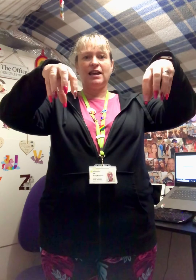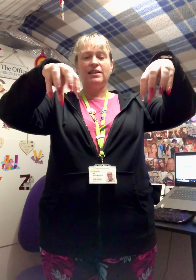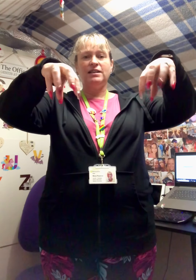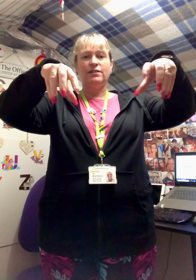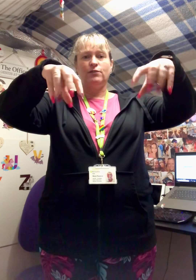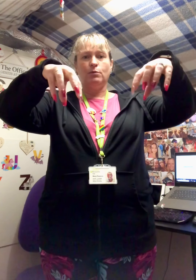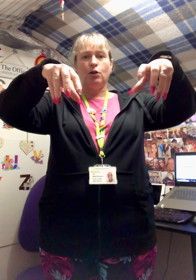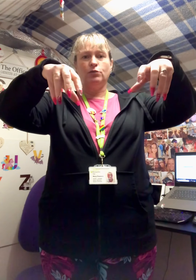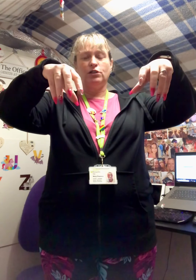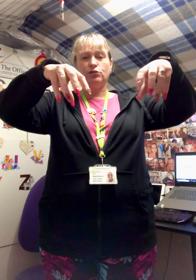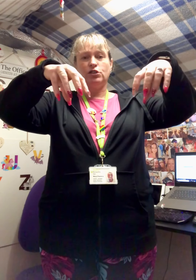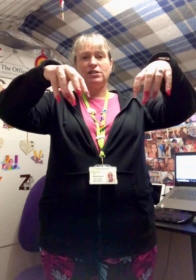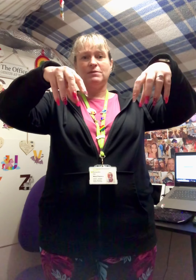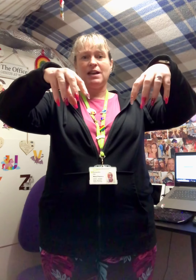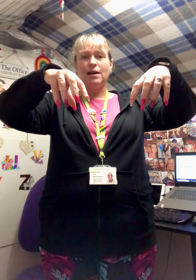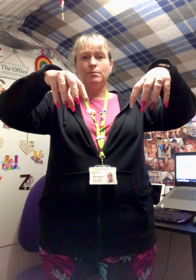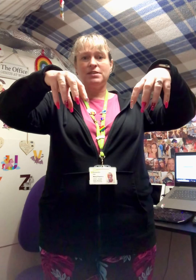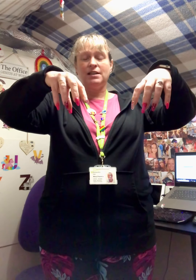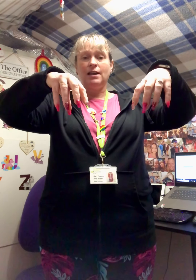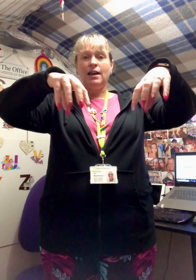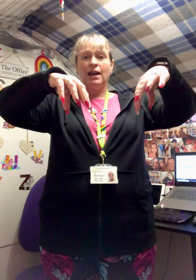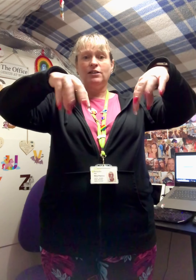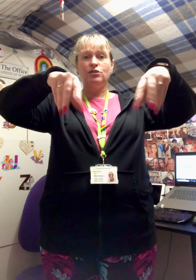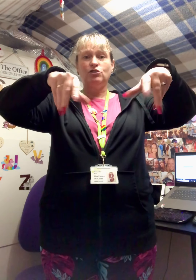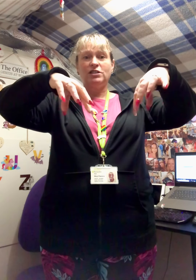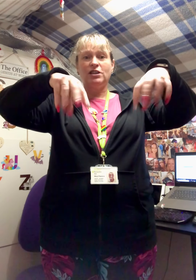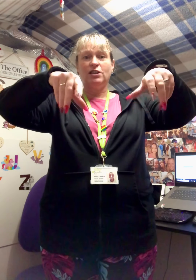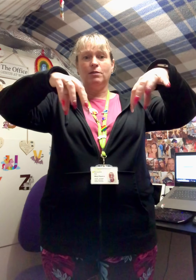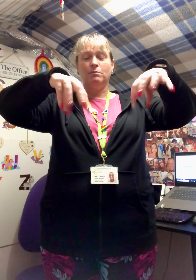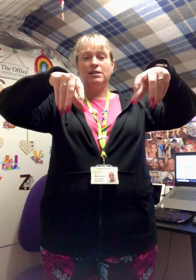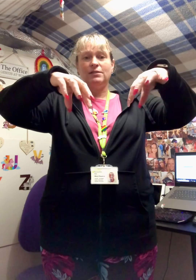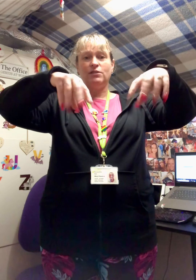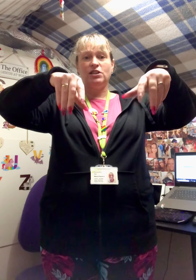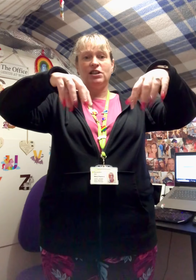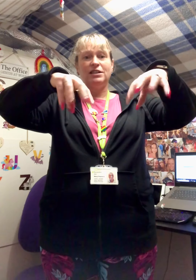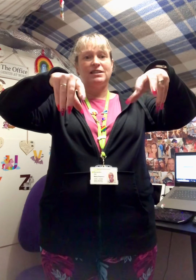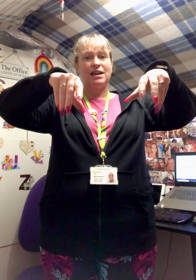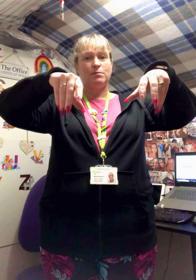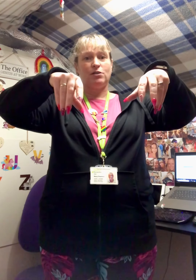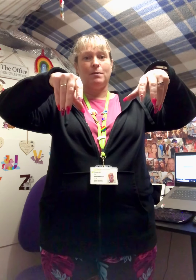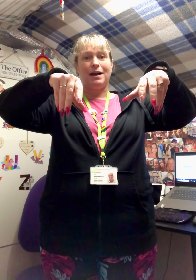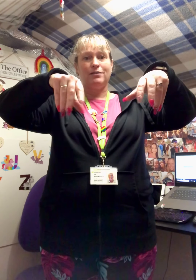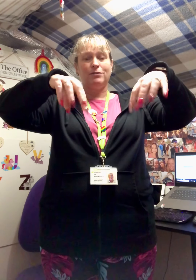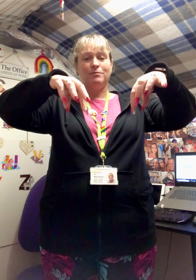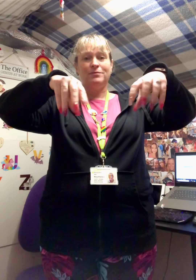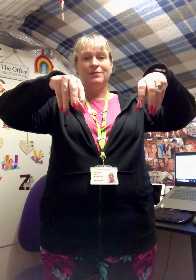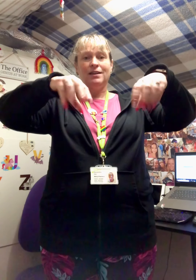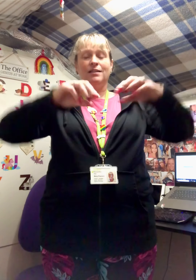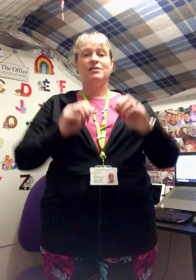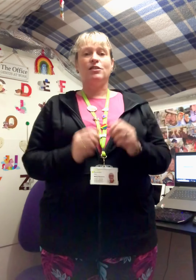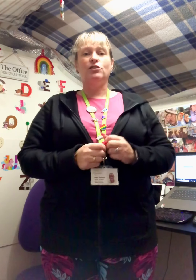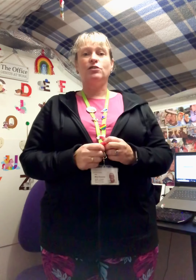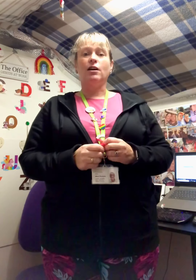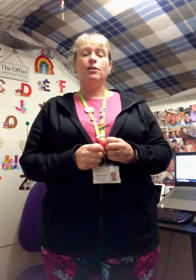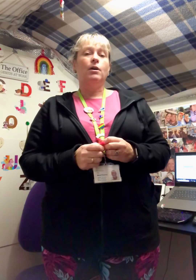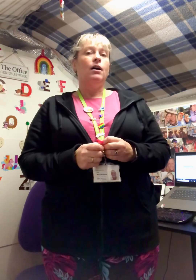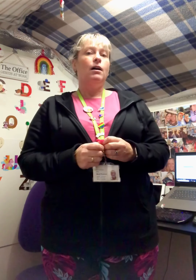as if you were holding on to some taps and you just turn them as if you turn in the taps on a bath so you'd go oh